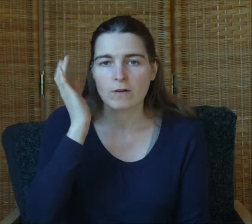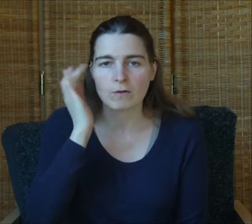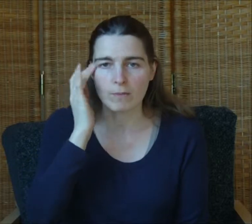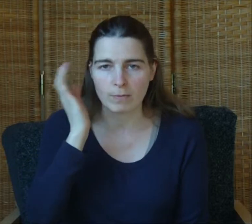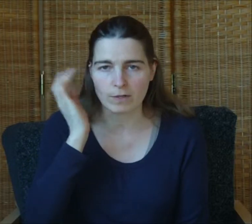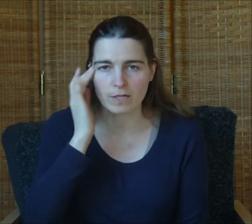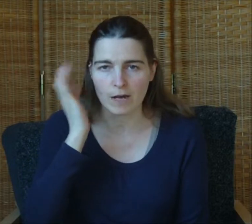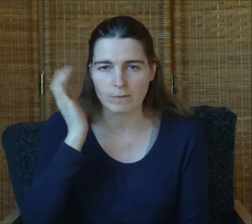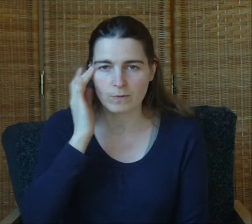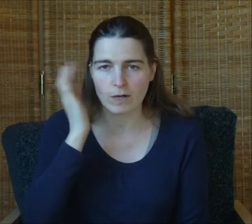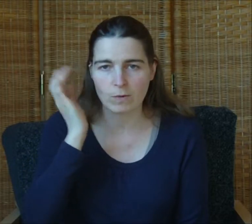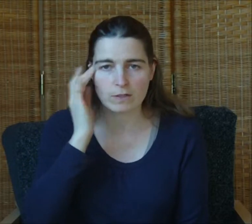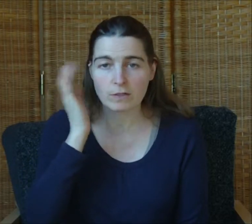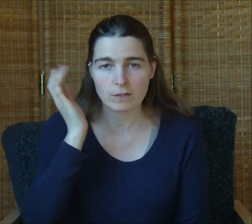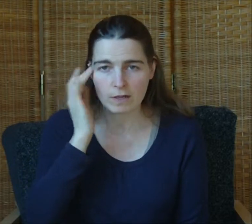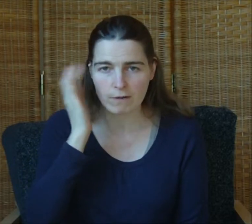Remembering times when I wasn't good enough.